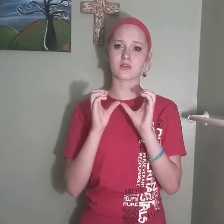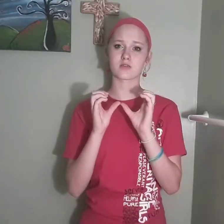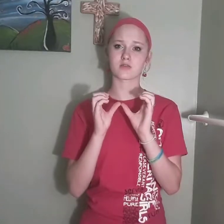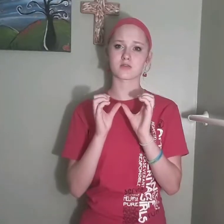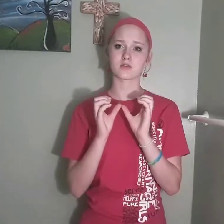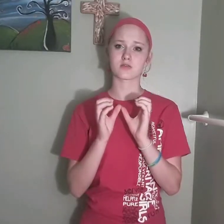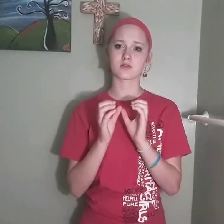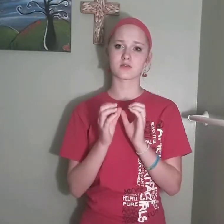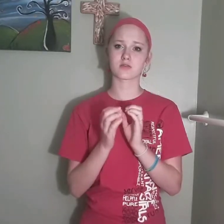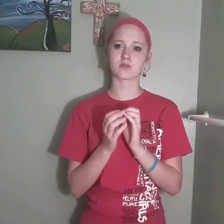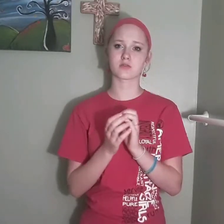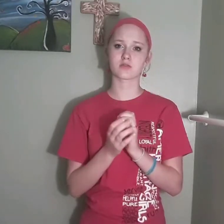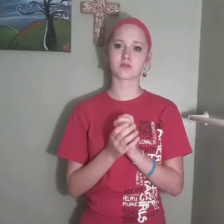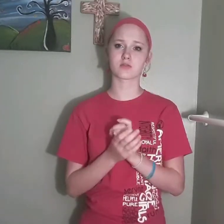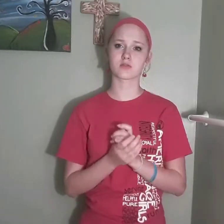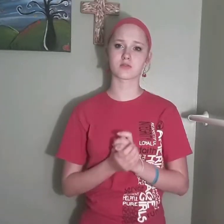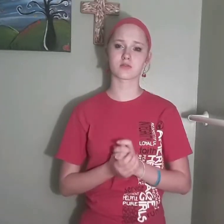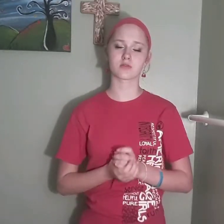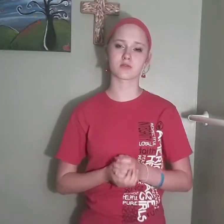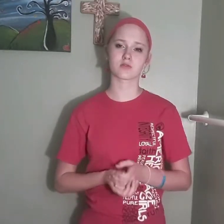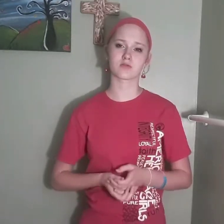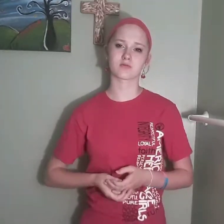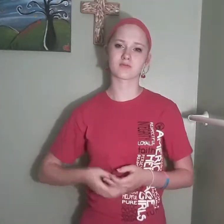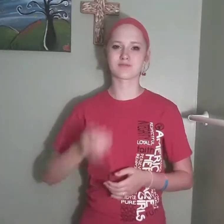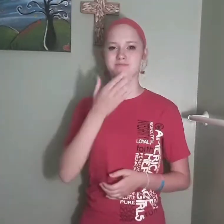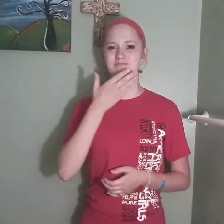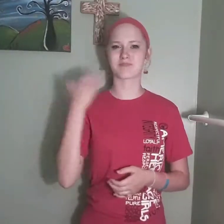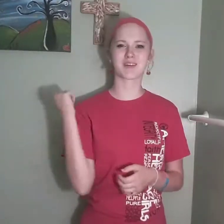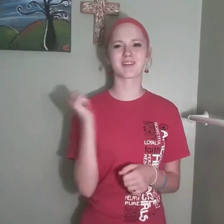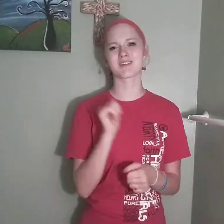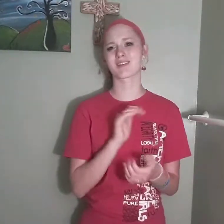The honest